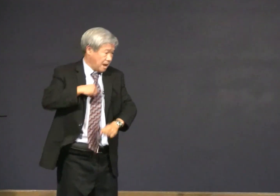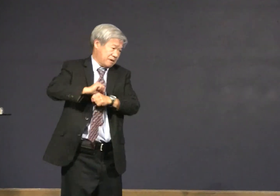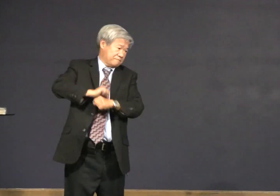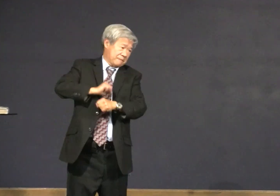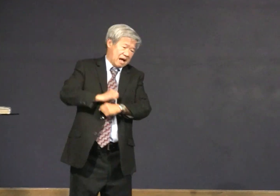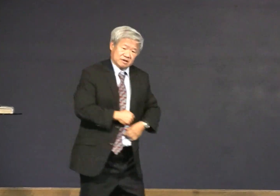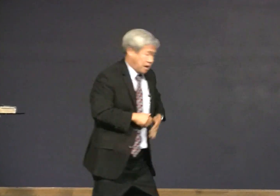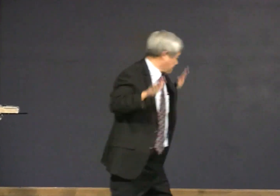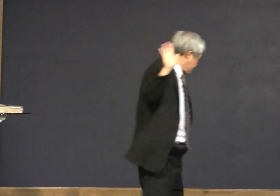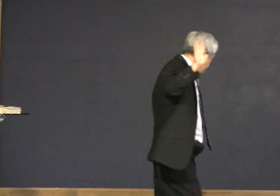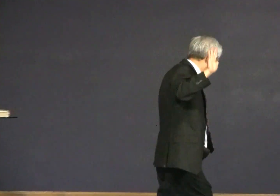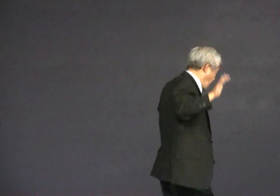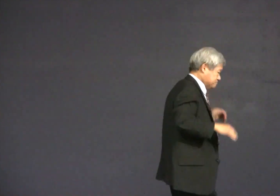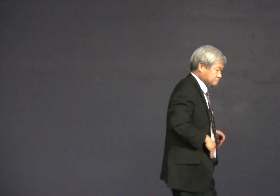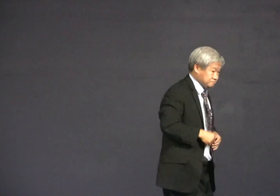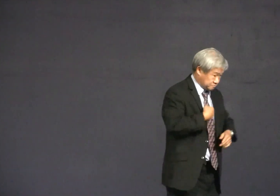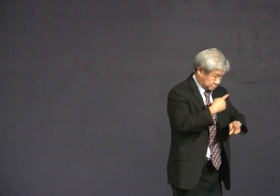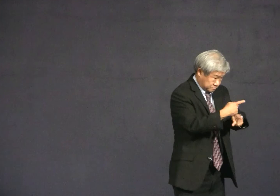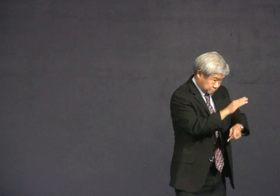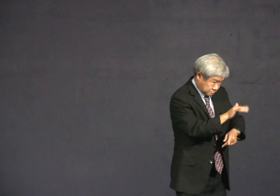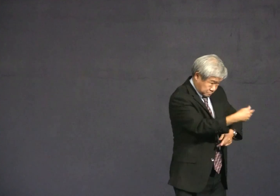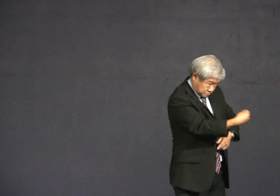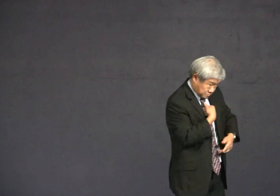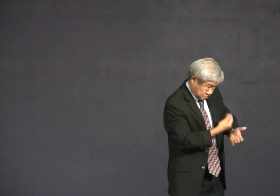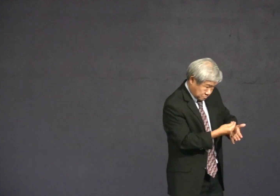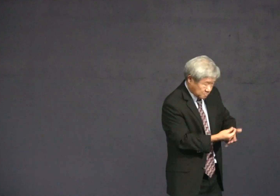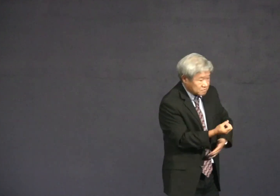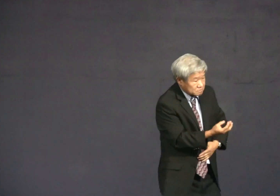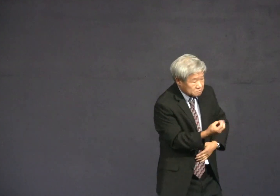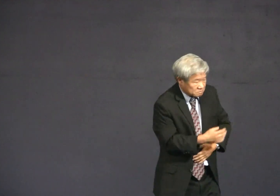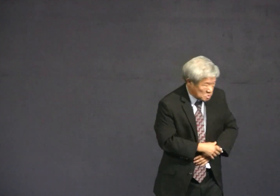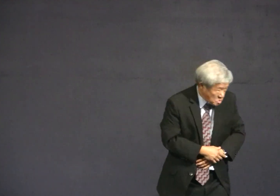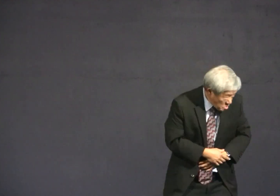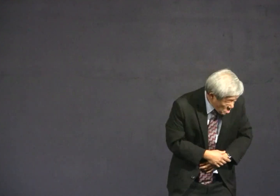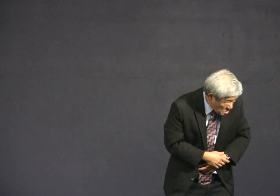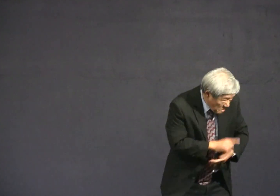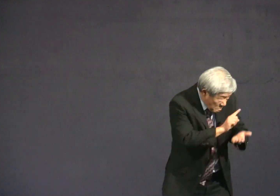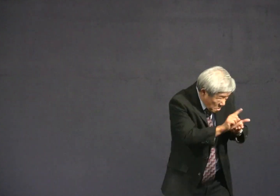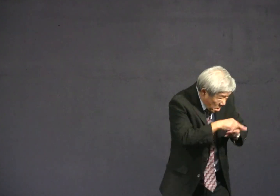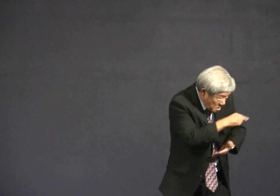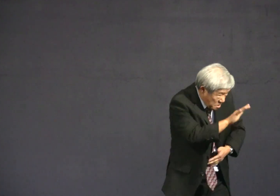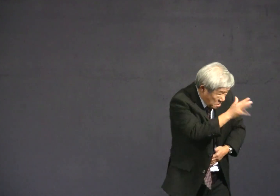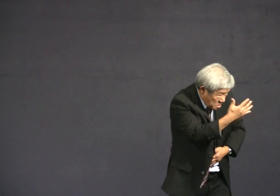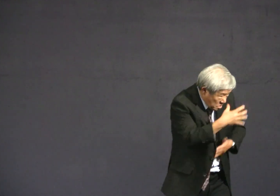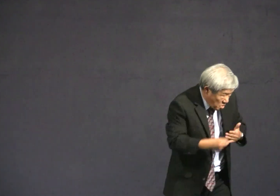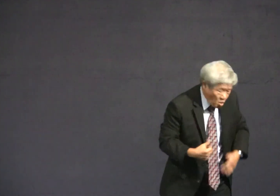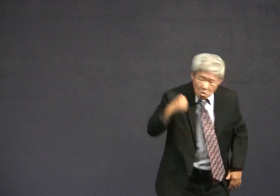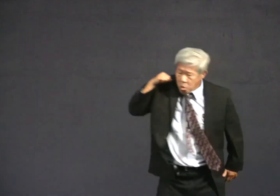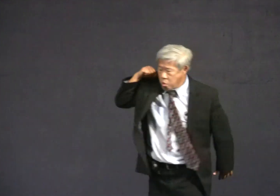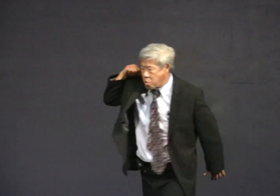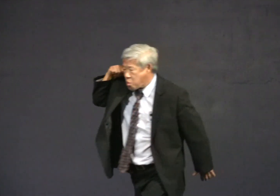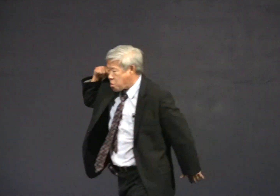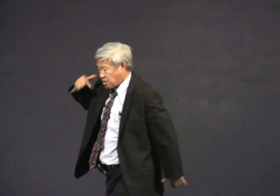You know, a woman who says she doesn't need help just wait until she has kids and then she'll need all the help she can get.